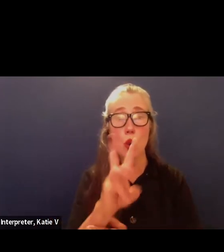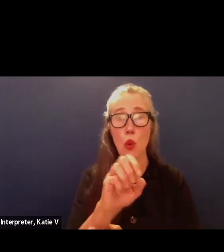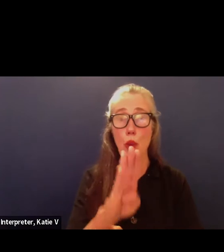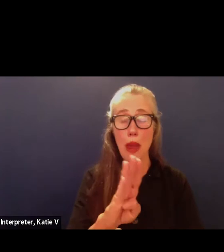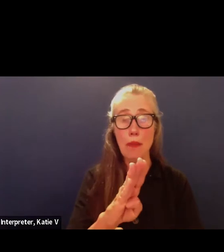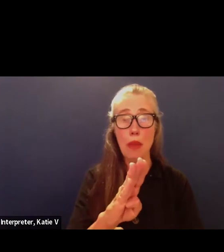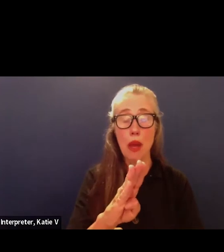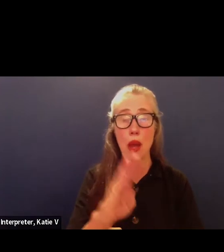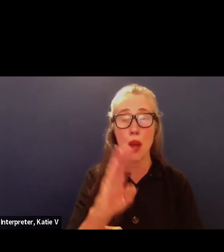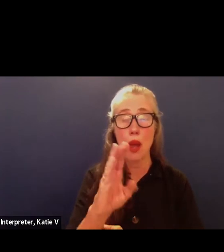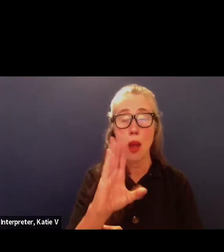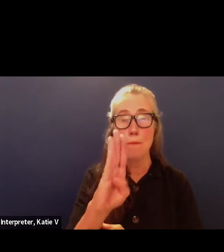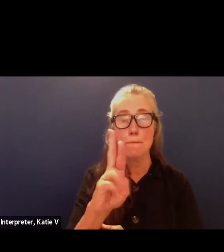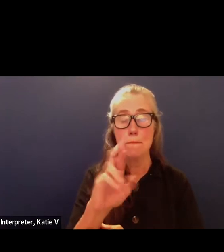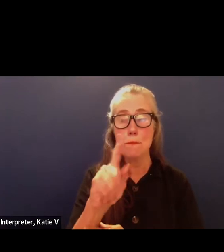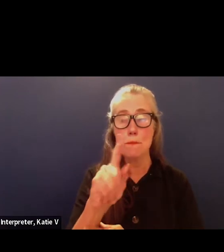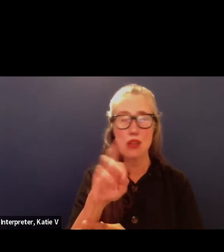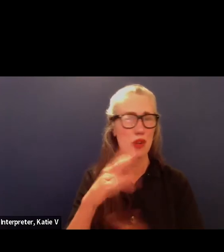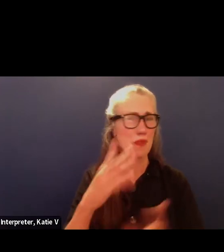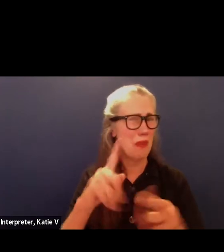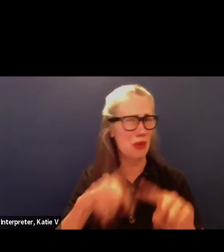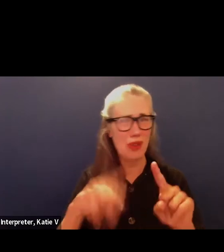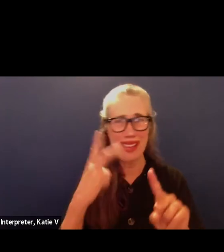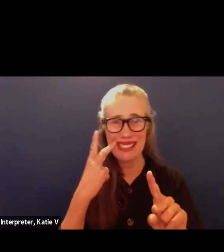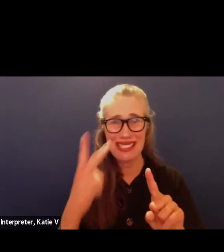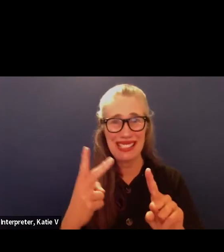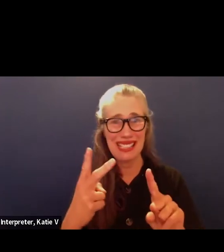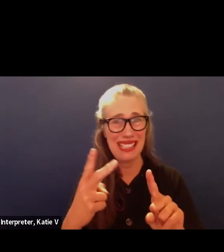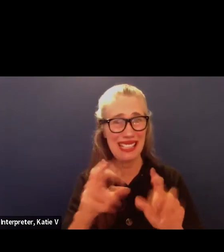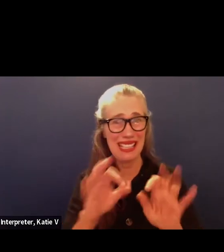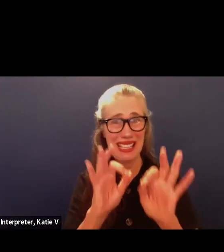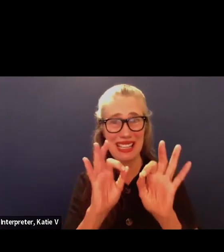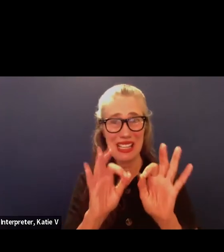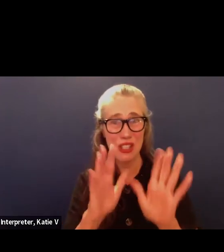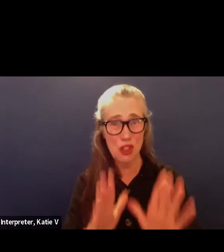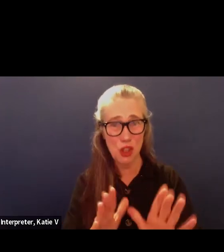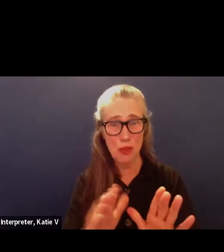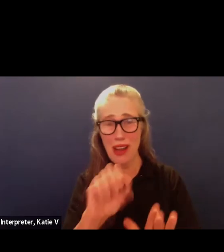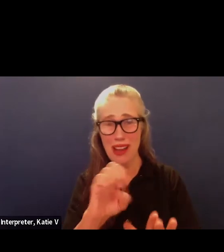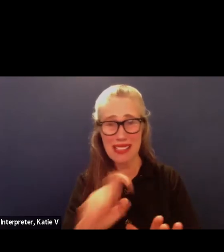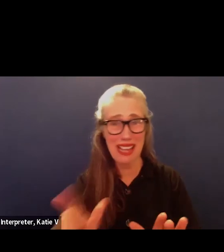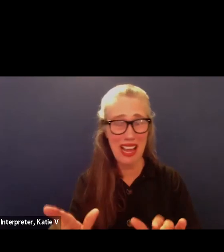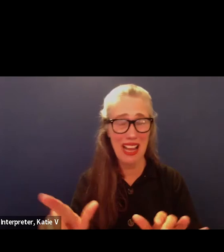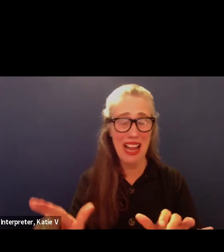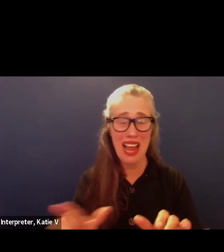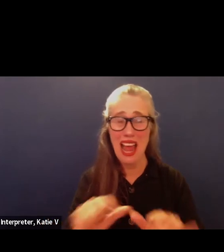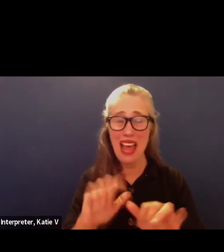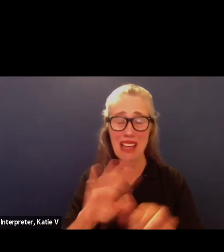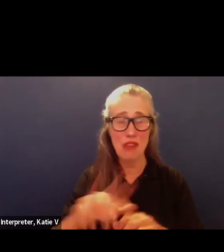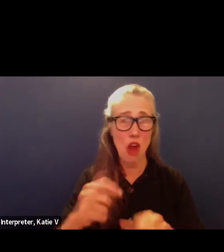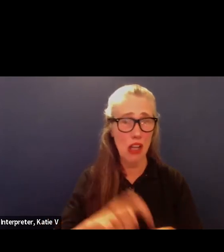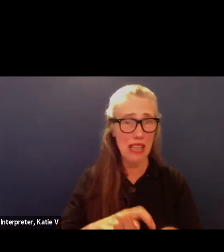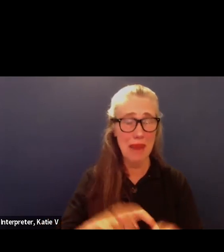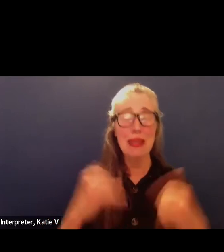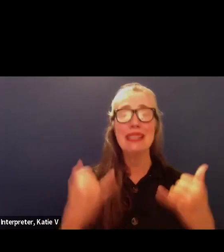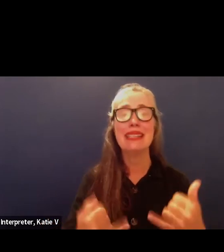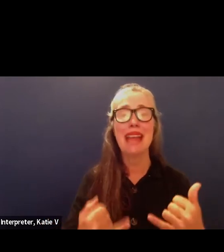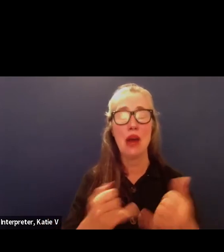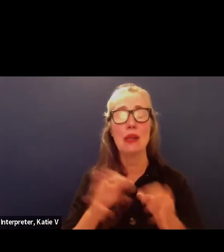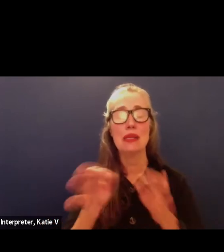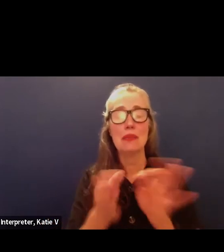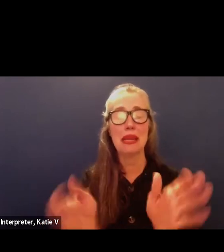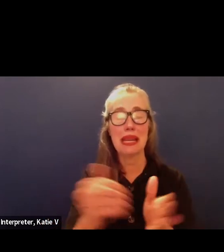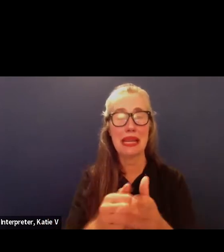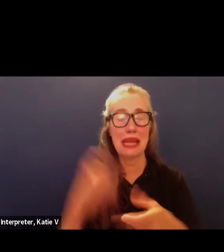you may not be able to see the asl interpreter at all times buenas tardes a todos queremos recordarles que para esta reunión